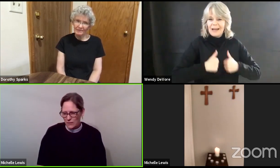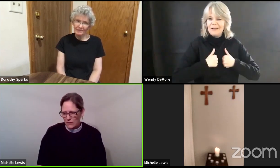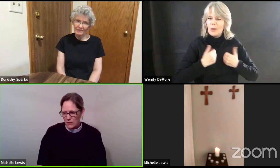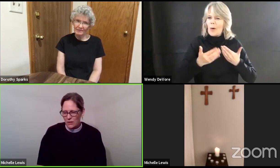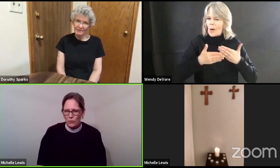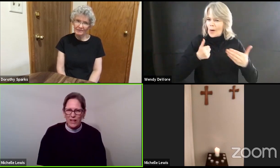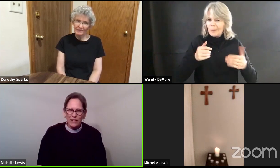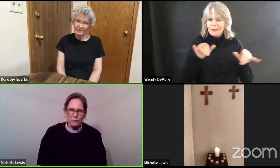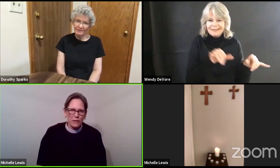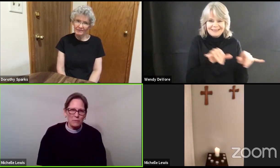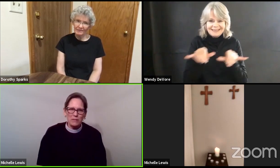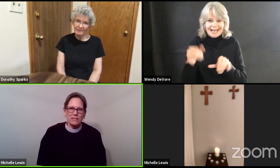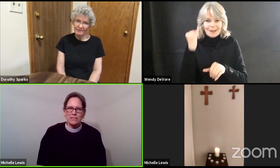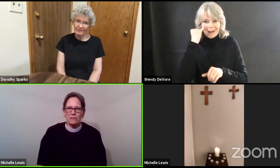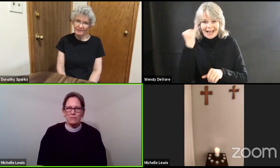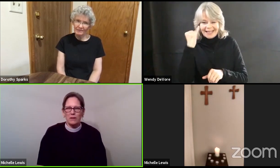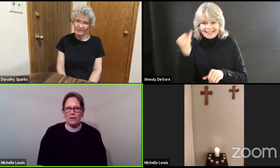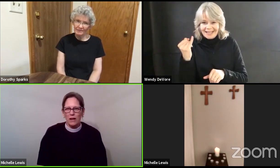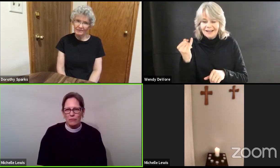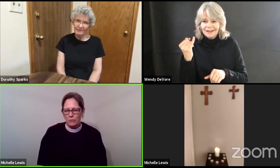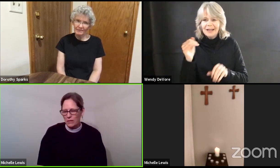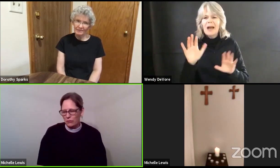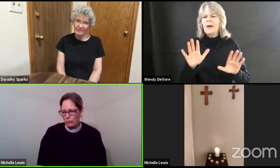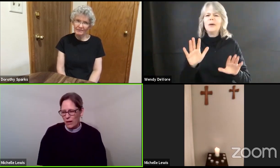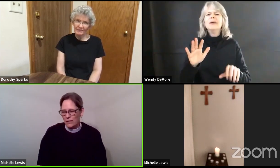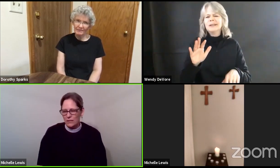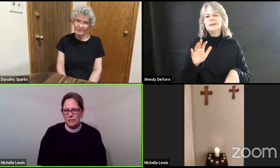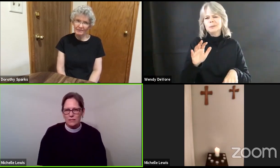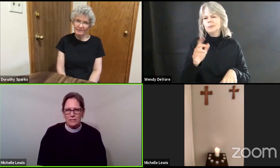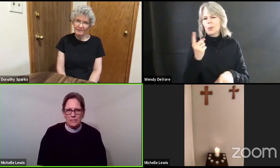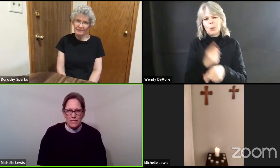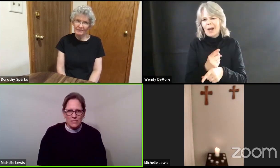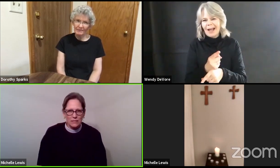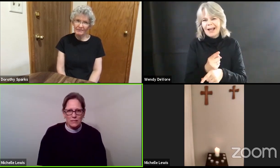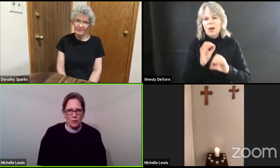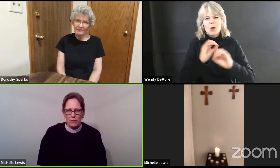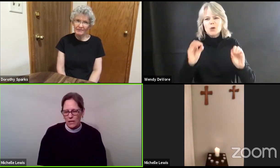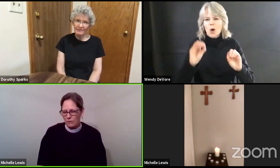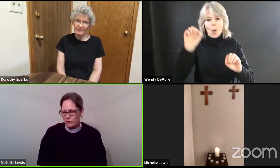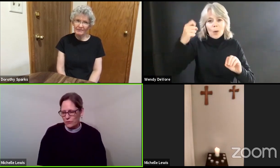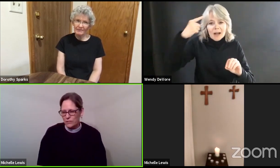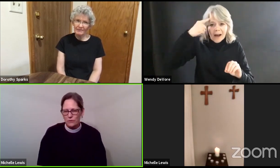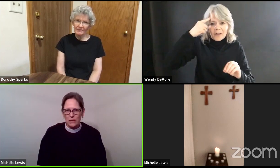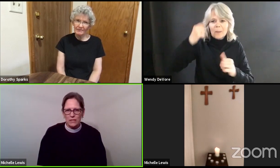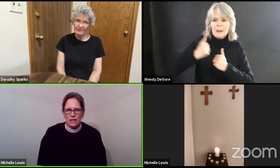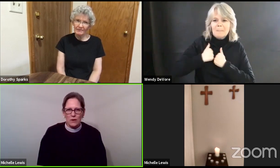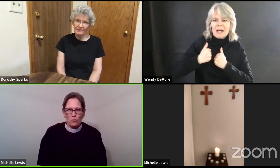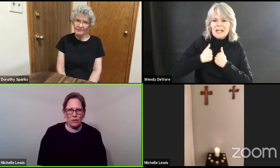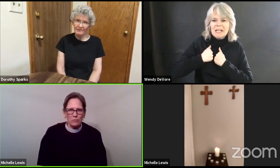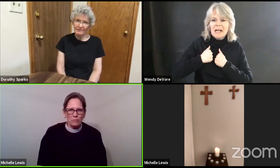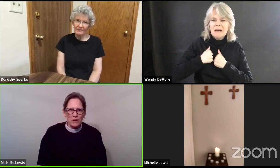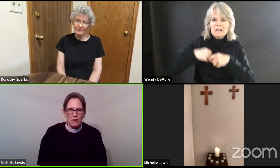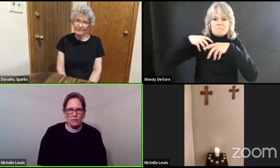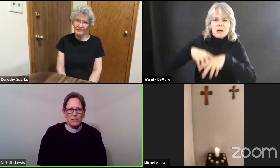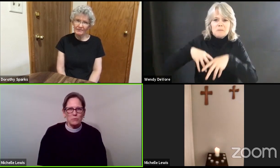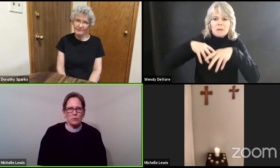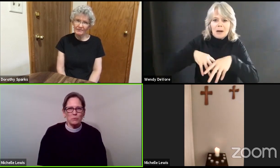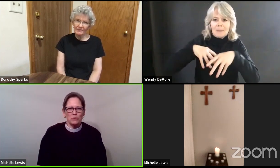we're not afraid because of the government threat that the state is coming after us or that we're afraid someone will